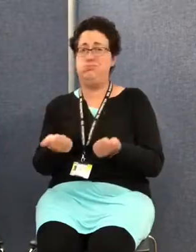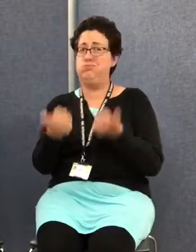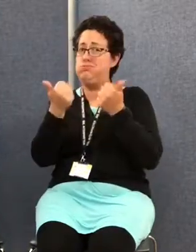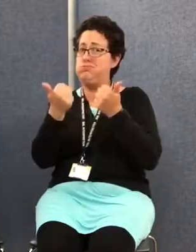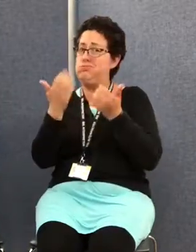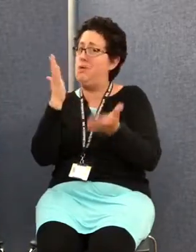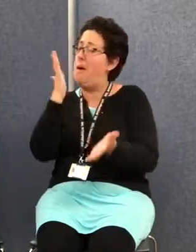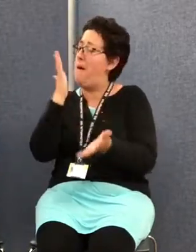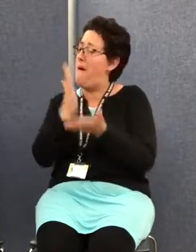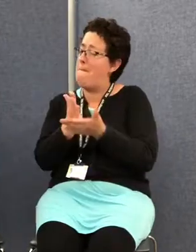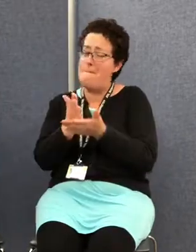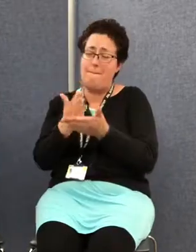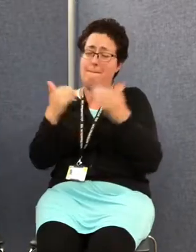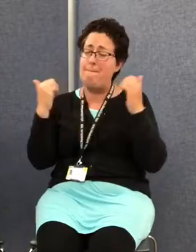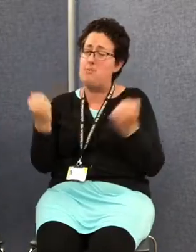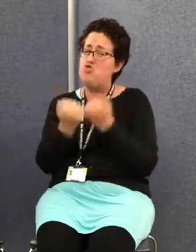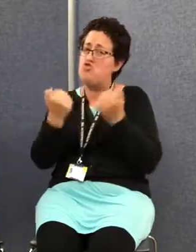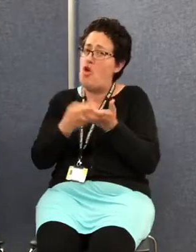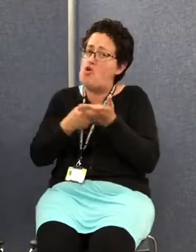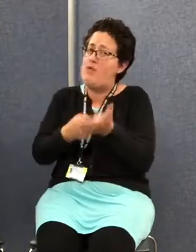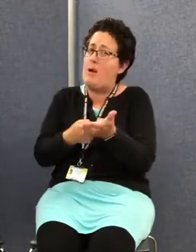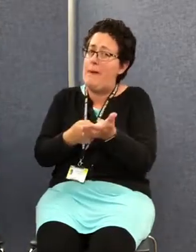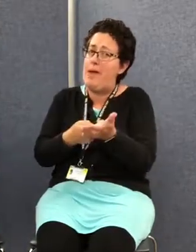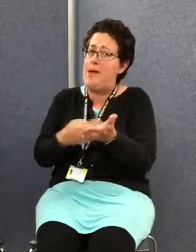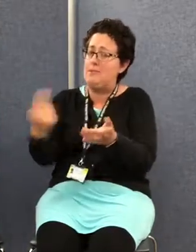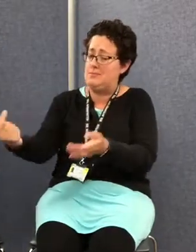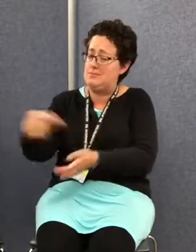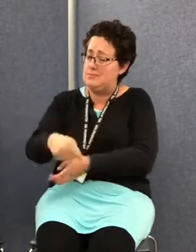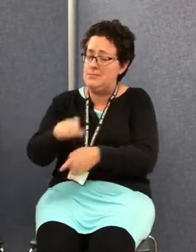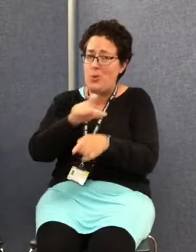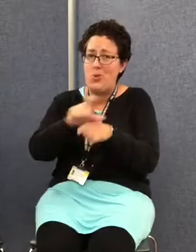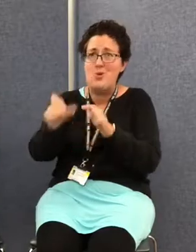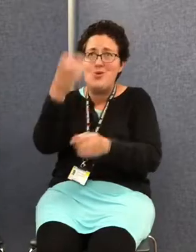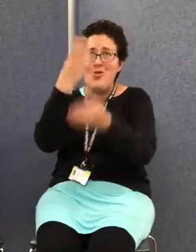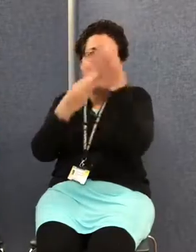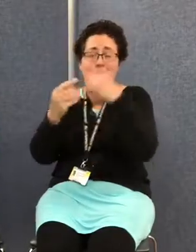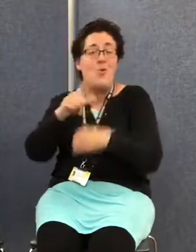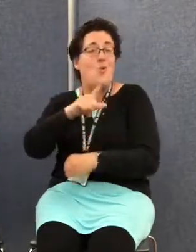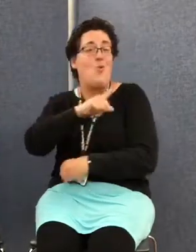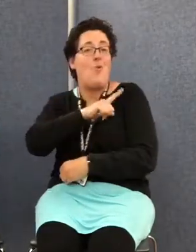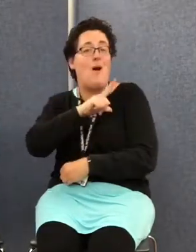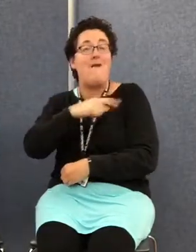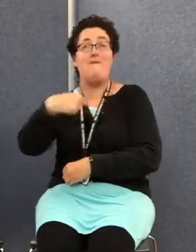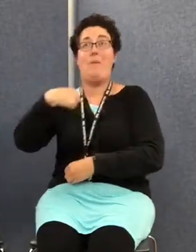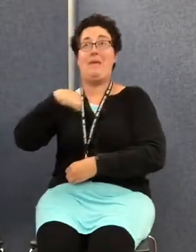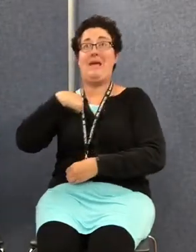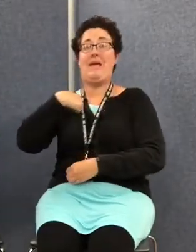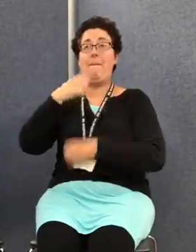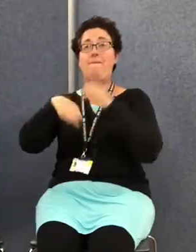recommend anyone come and do it because it really has opened my eyes to